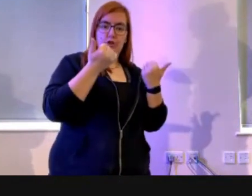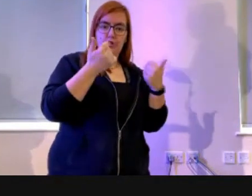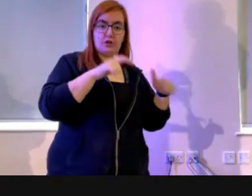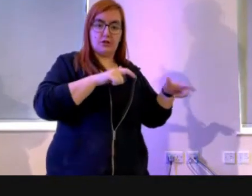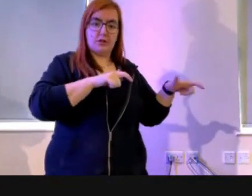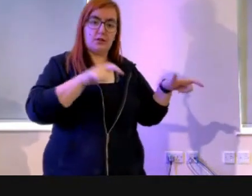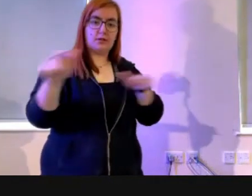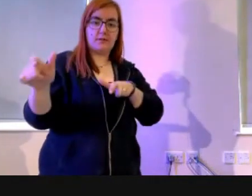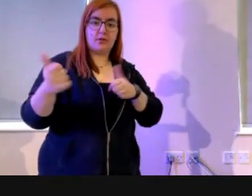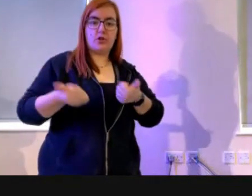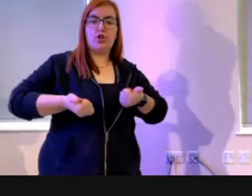But...